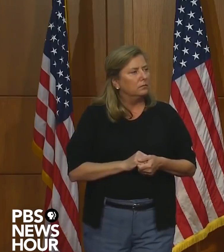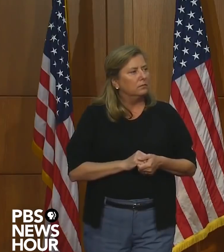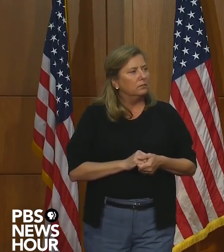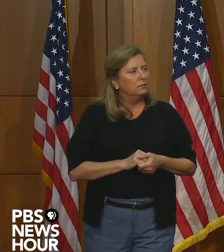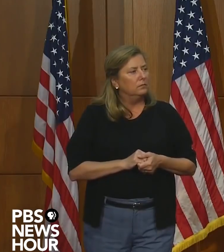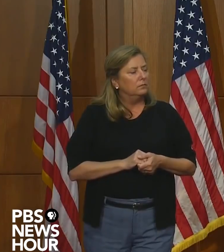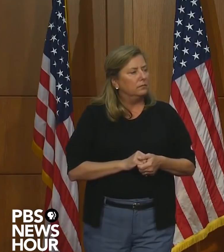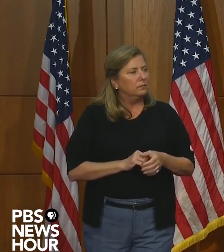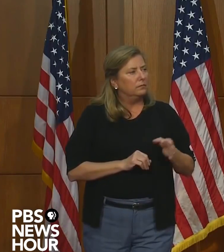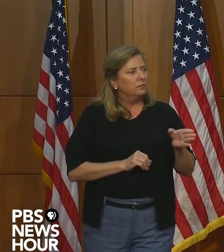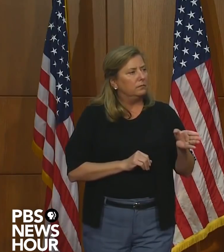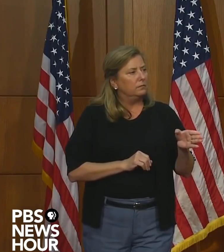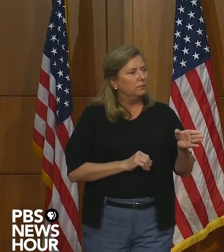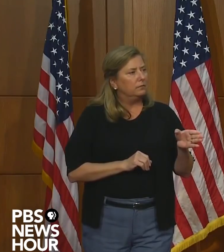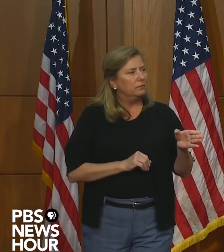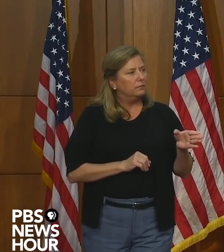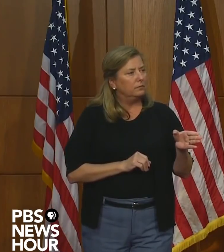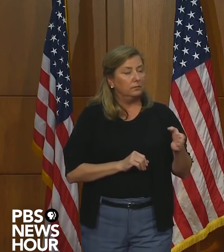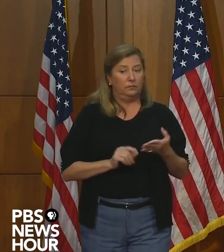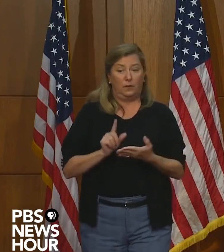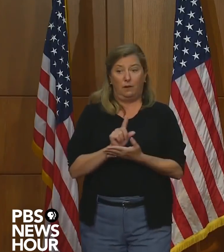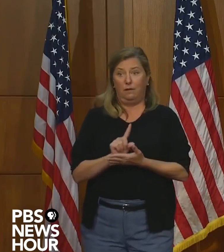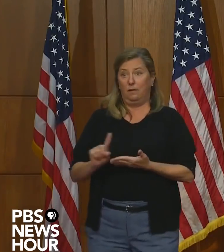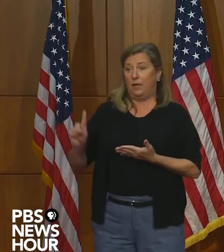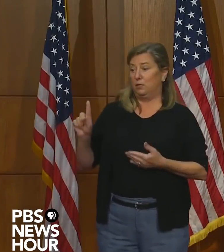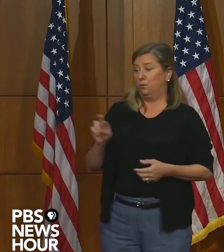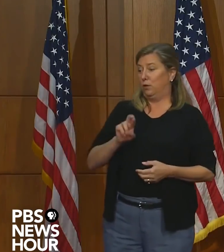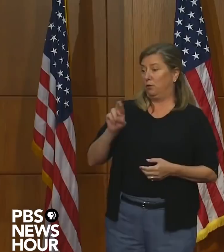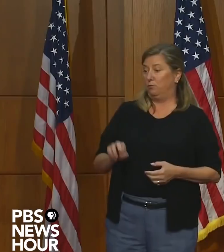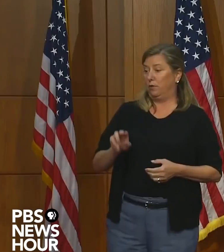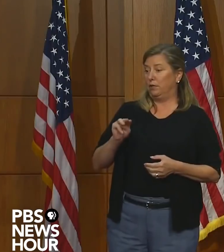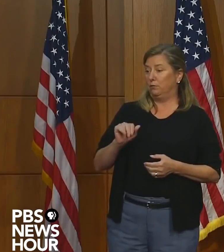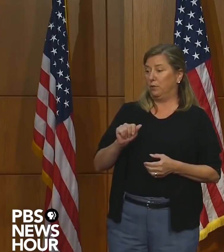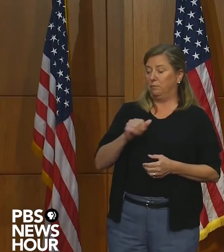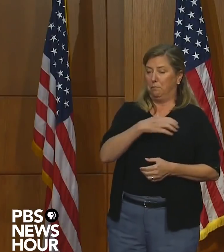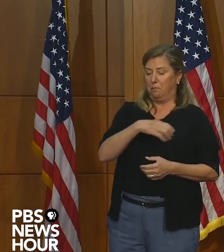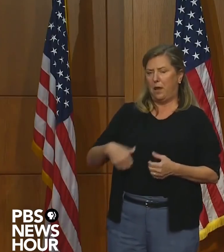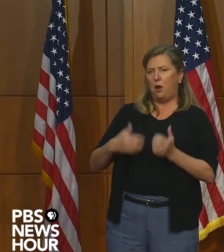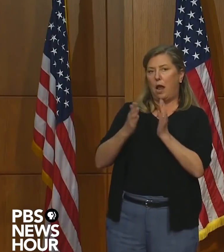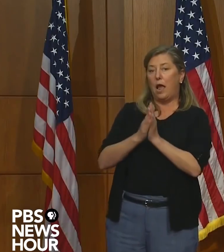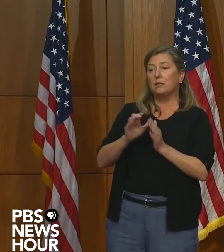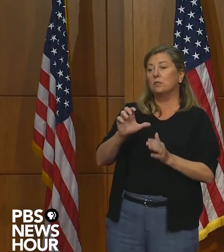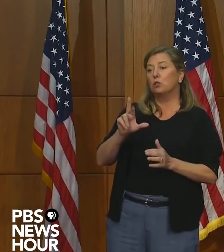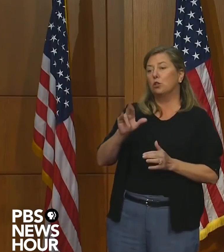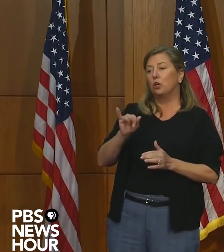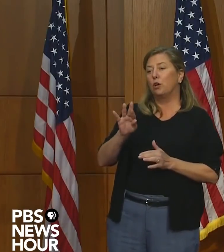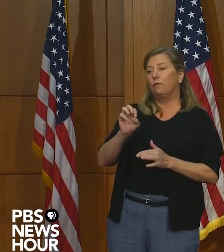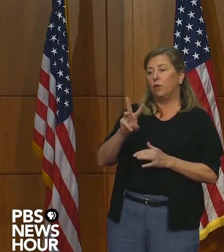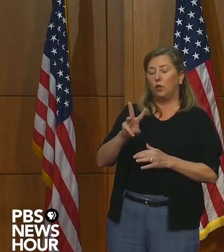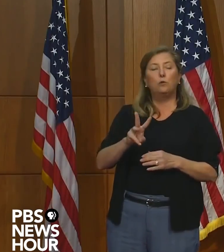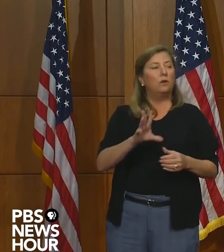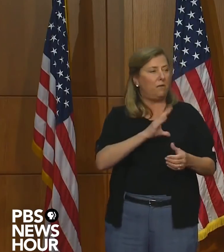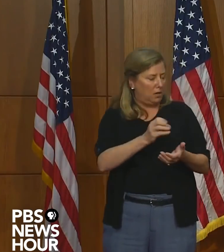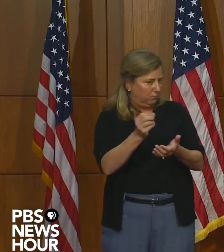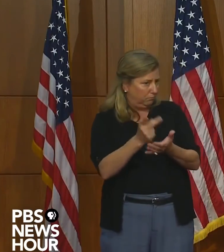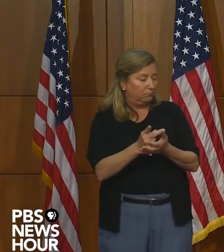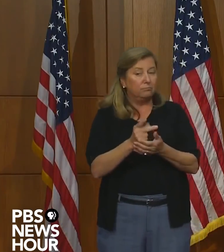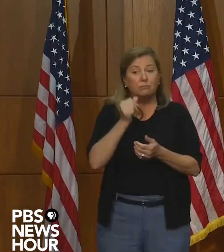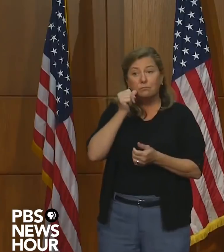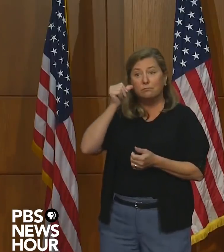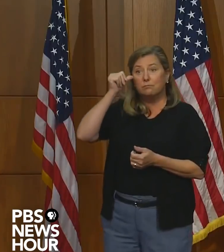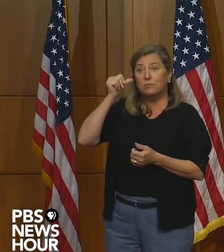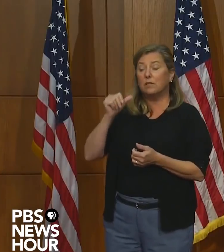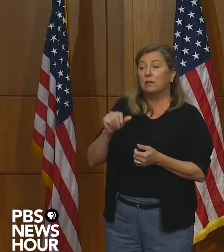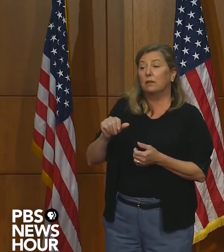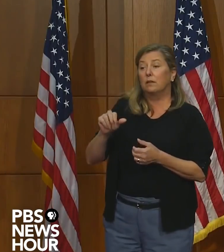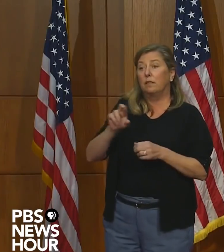Governor, uh, last week, the mayor of Richmond asked you for a curfew. You granted the curfew. And then yesterday, the Richmond Commonwealth's attorney came out and said